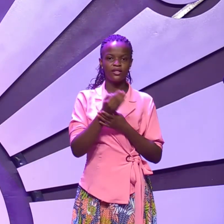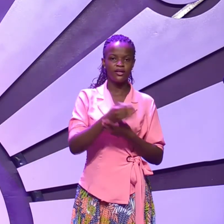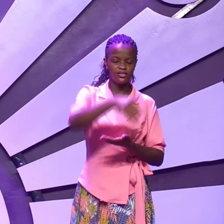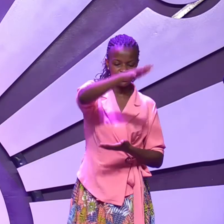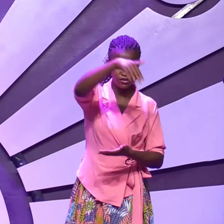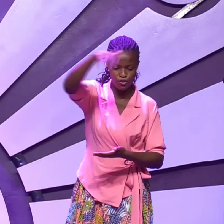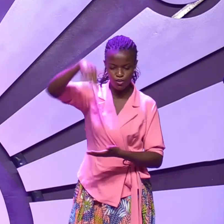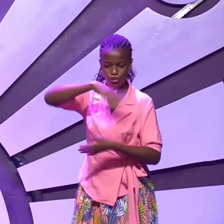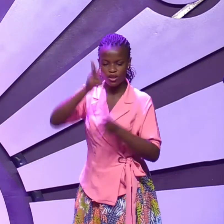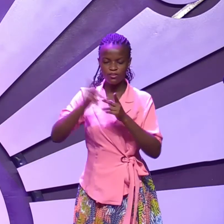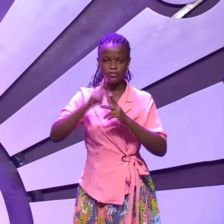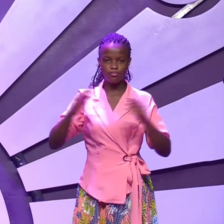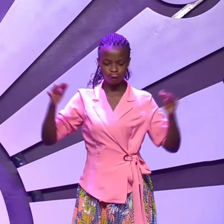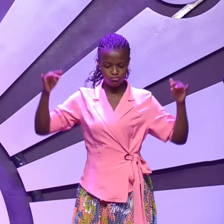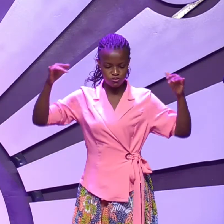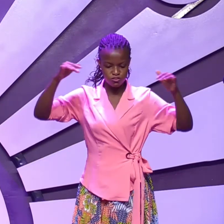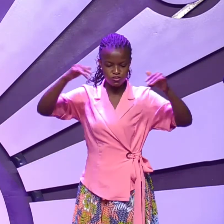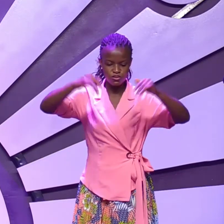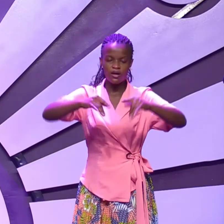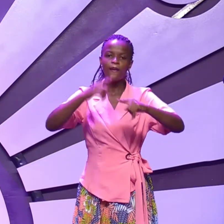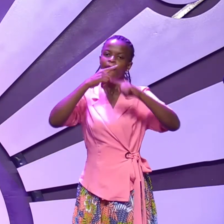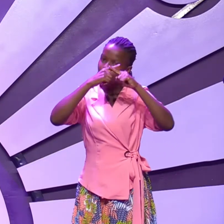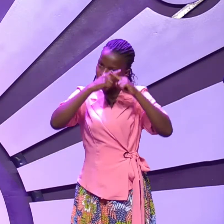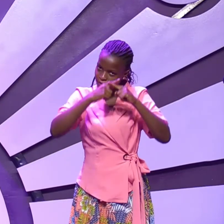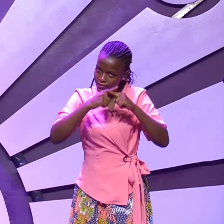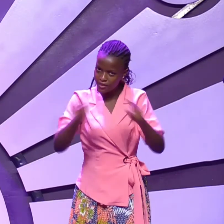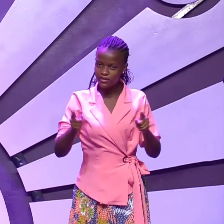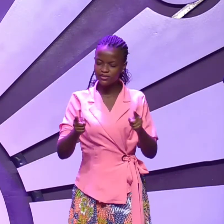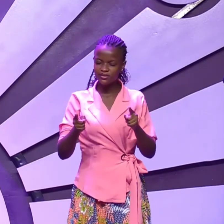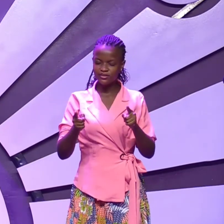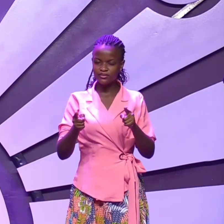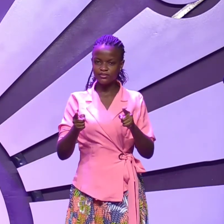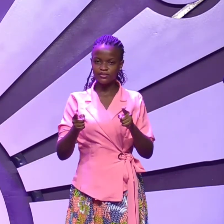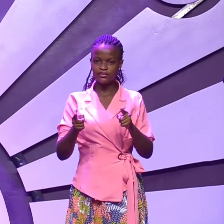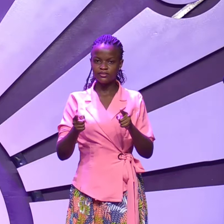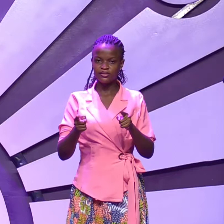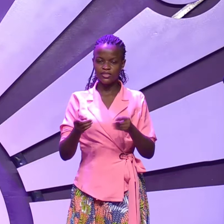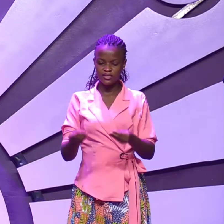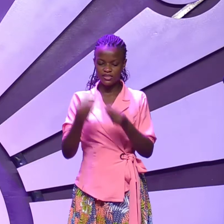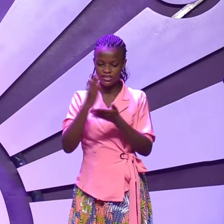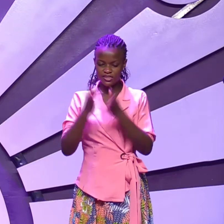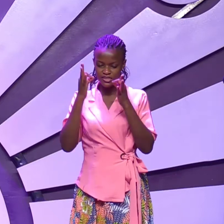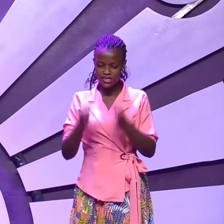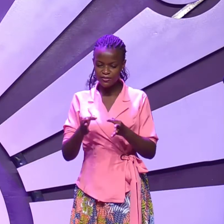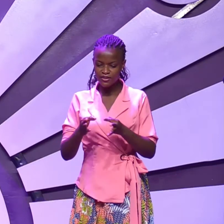people but he did something very very very strange